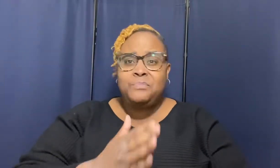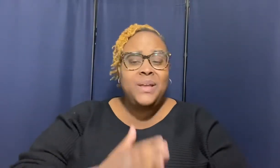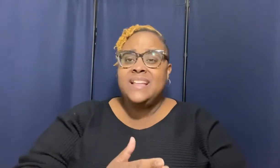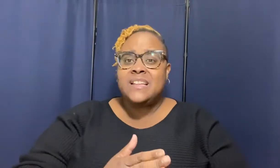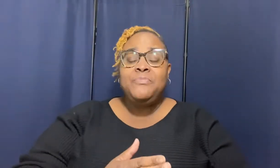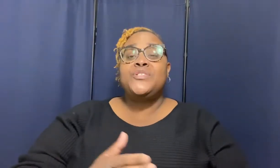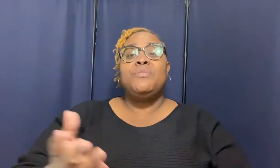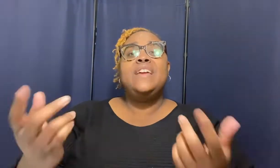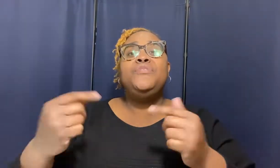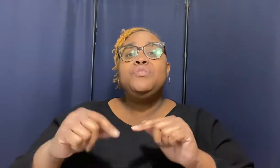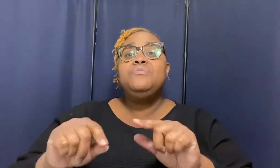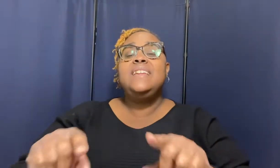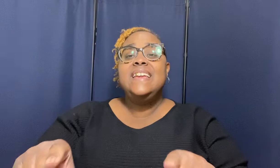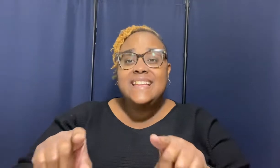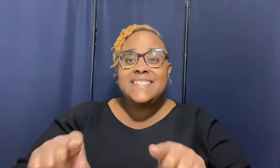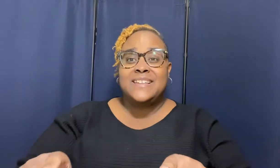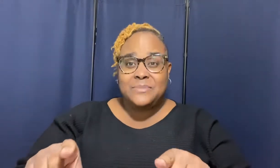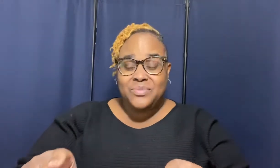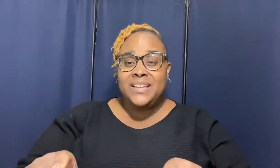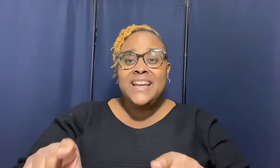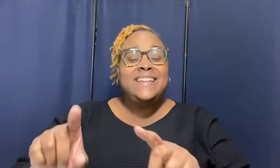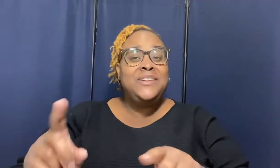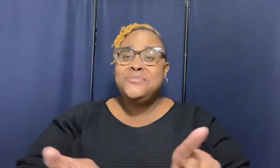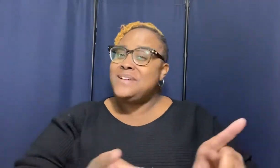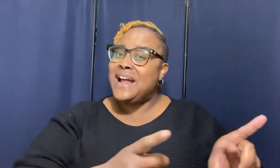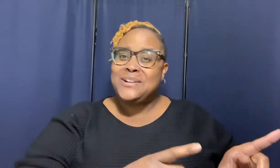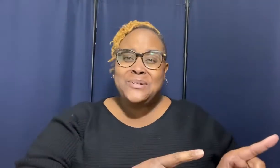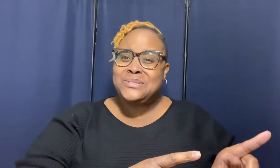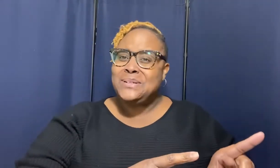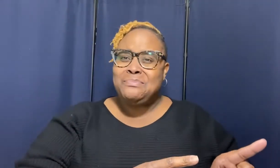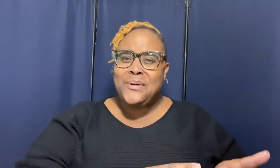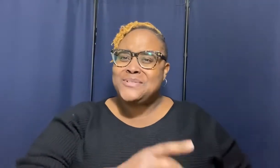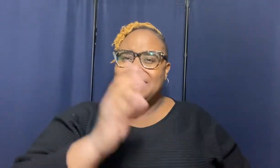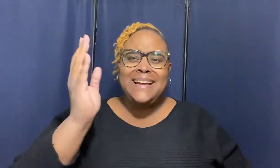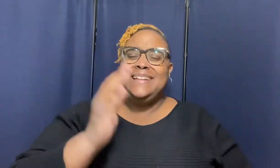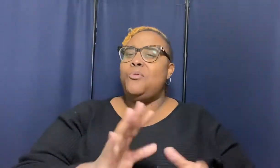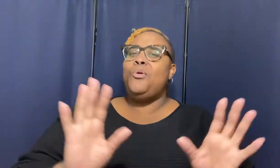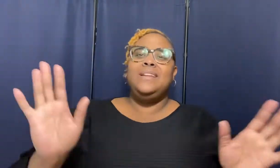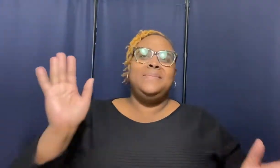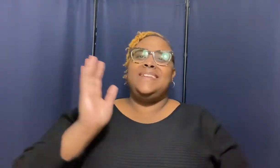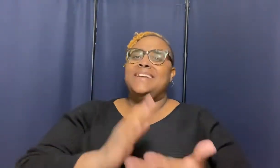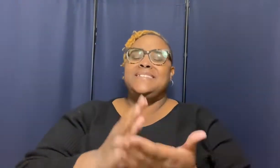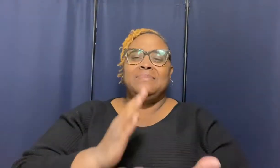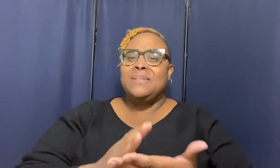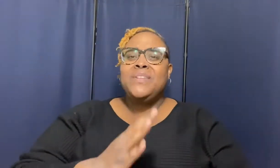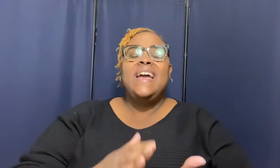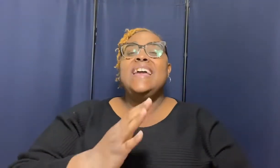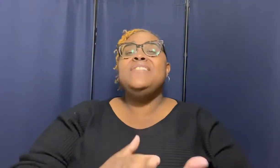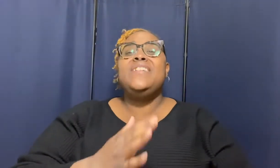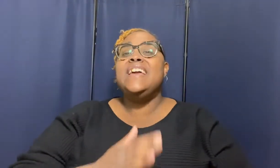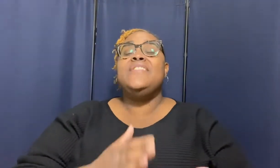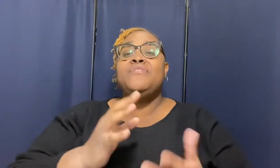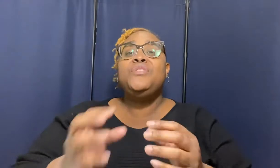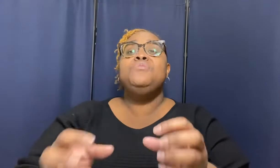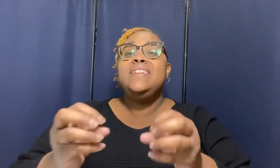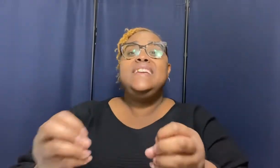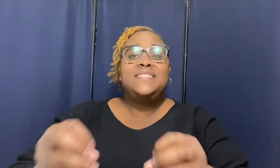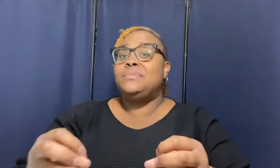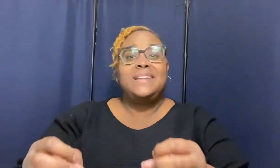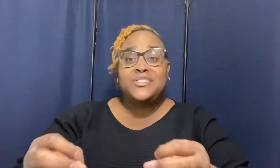peace so if you need something then you gotta go to the person oh let me tell you something if if you need something that